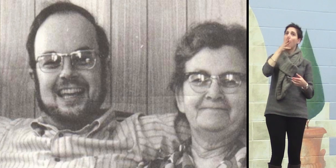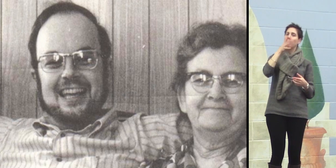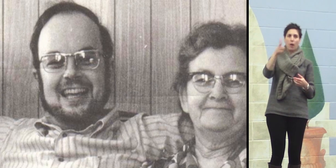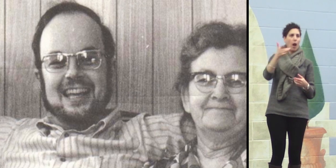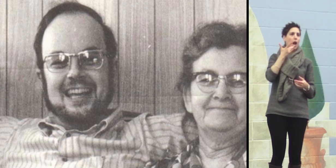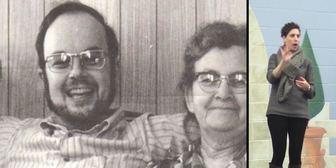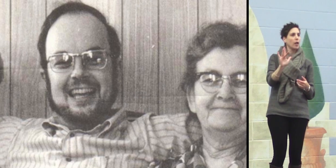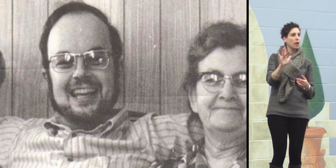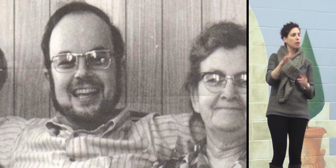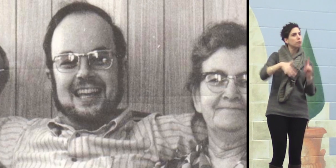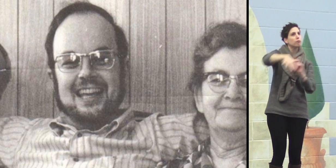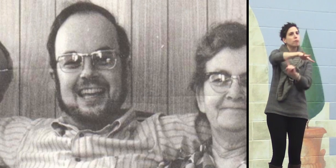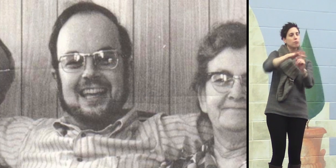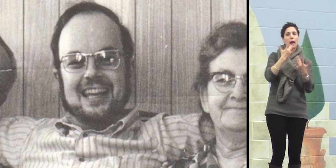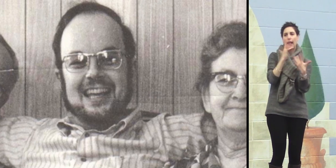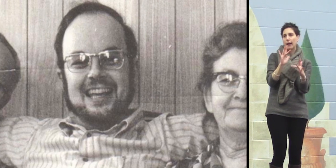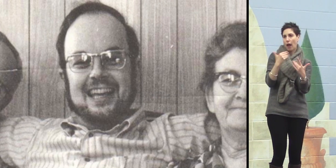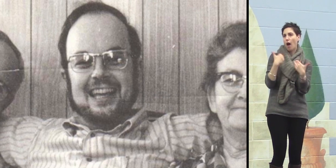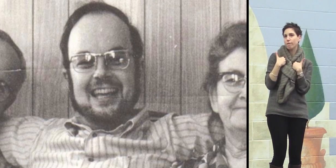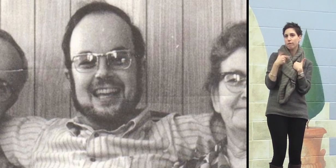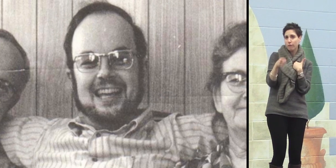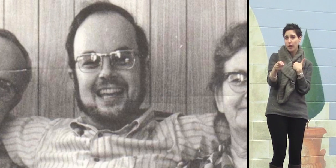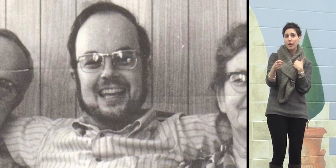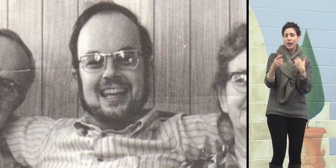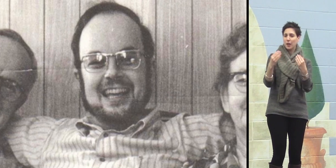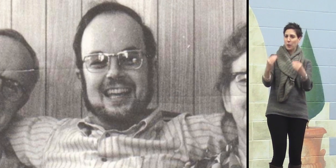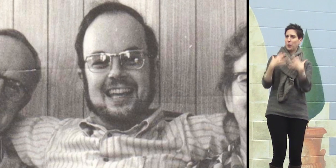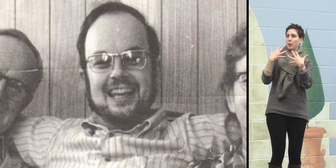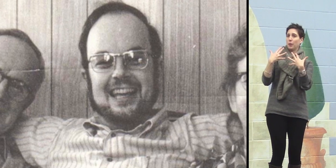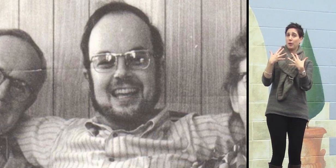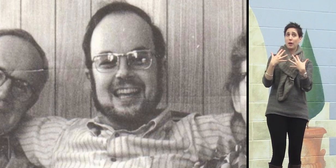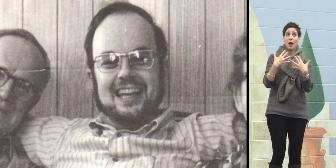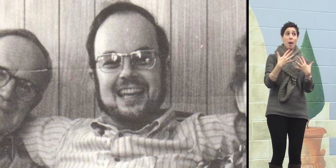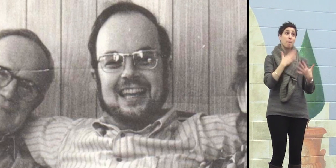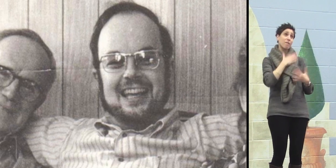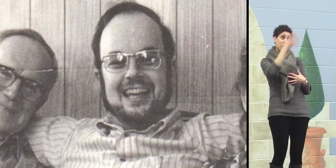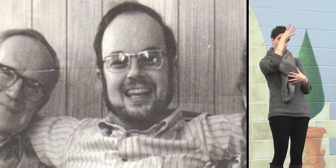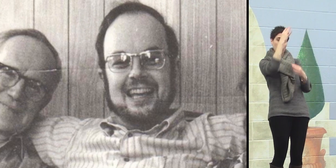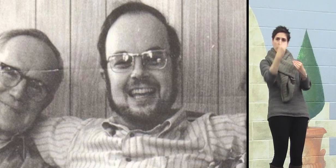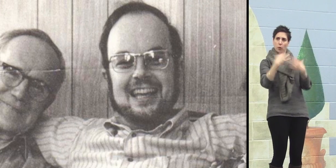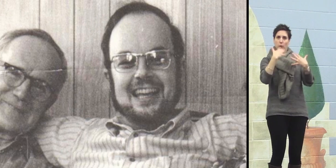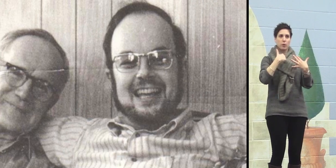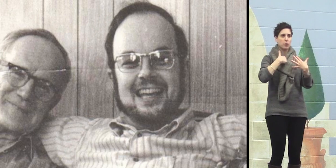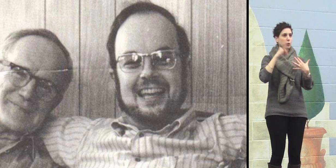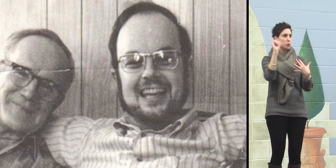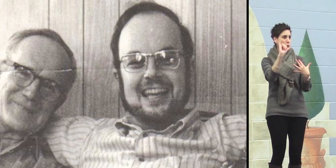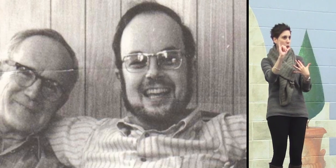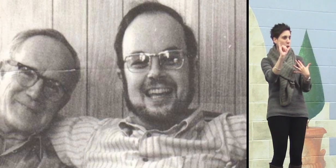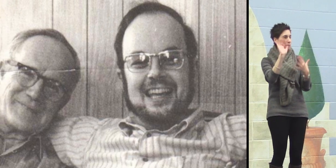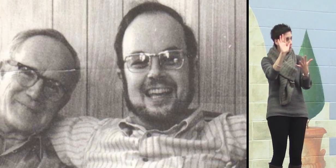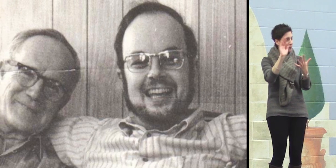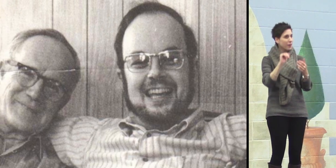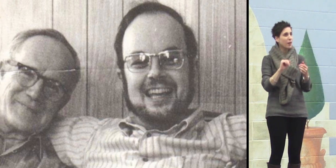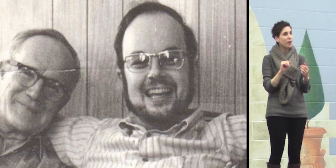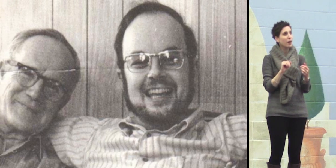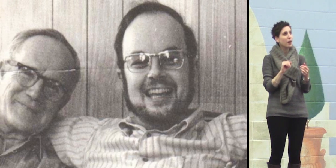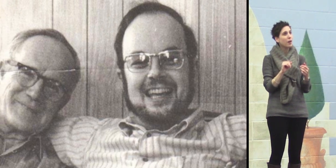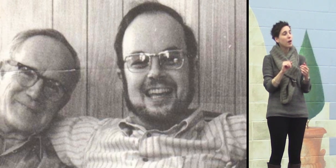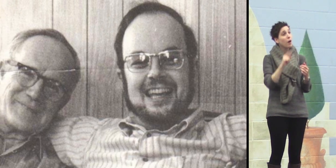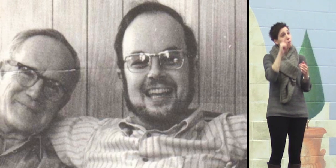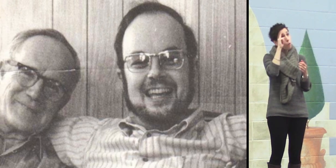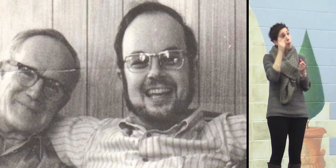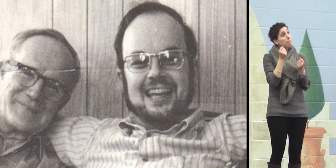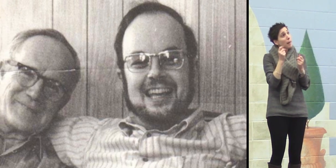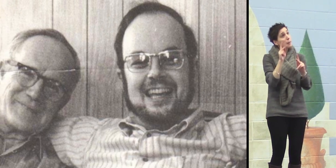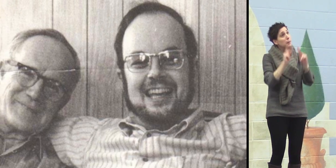and she felt she was lucky. And she inspired me and my father did too. So for many people, getting